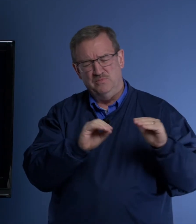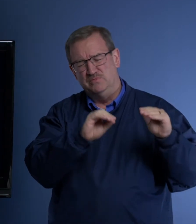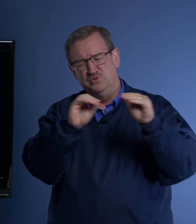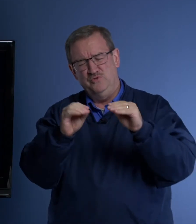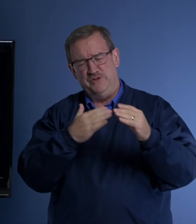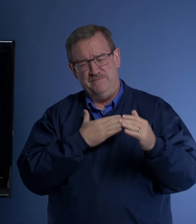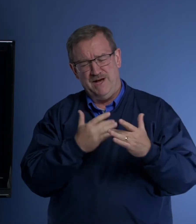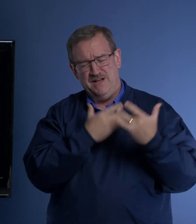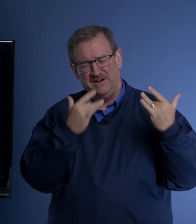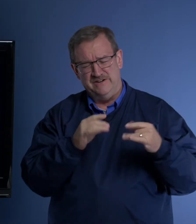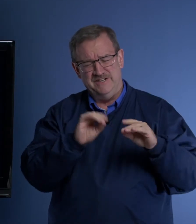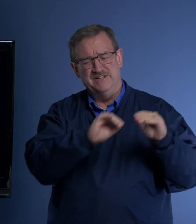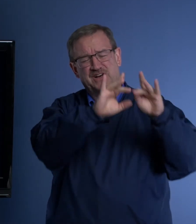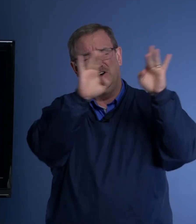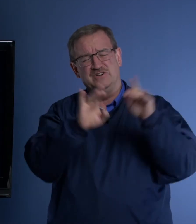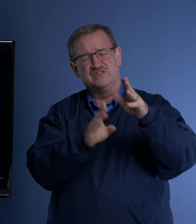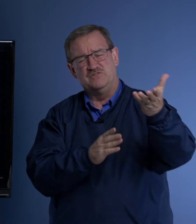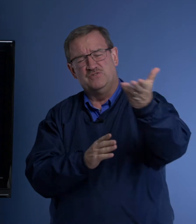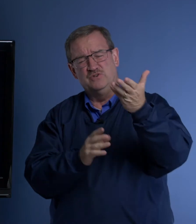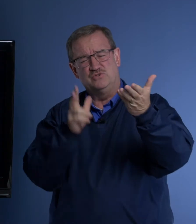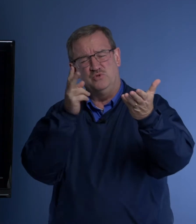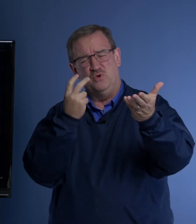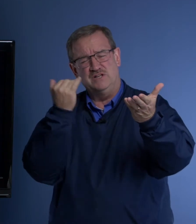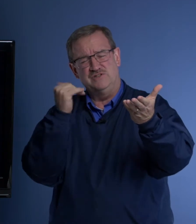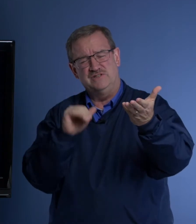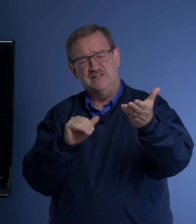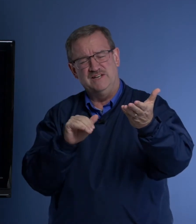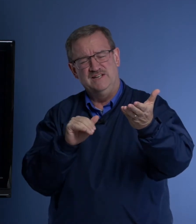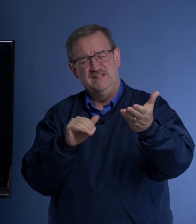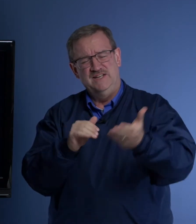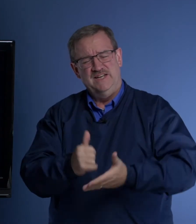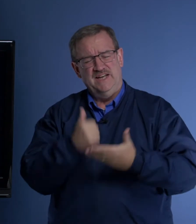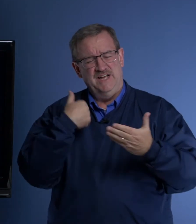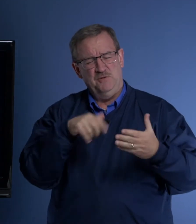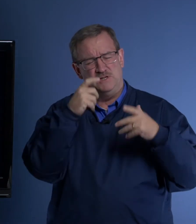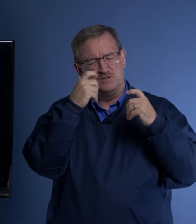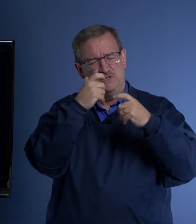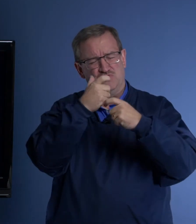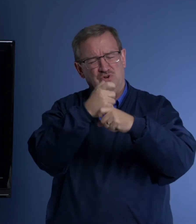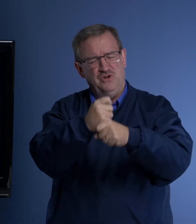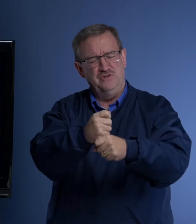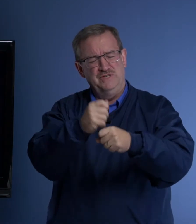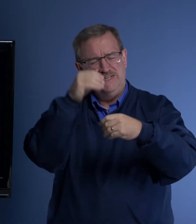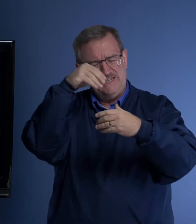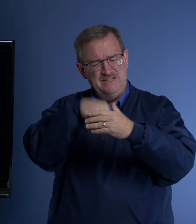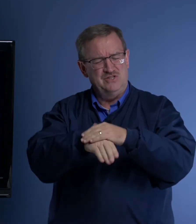move in my heart and in the hearts of the folks who are watching tonight, and help us to be drawn into